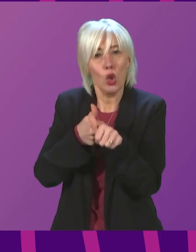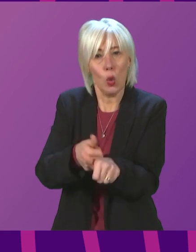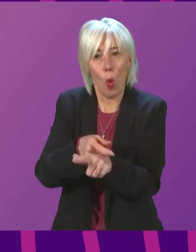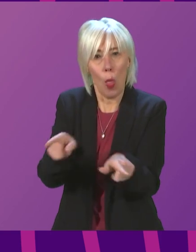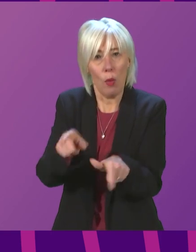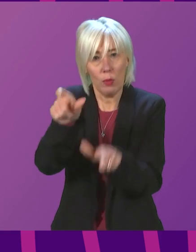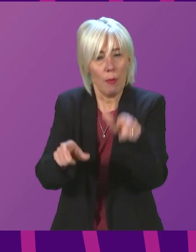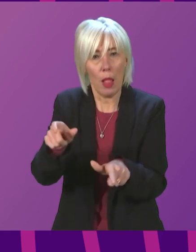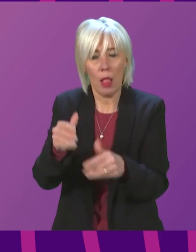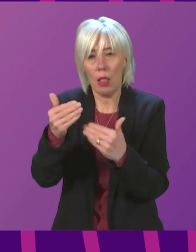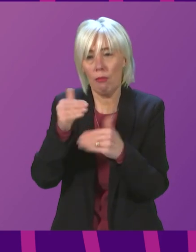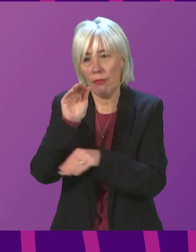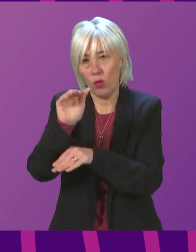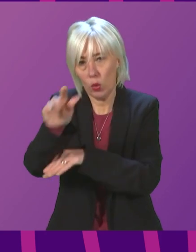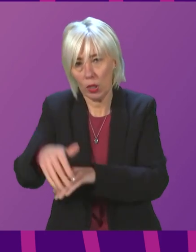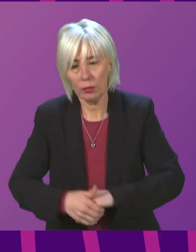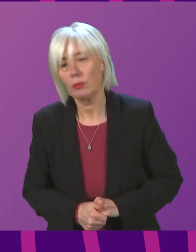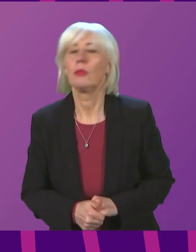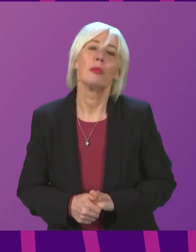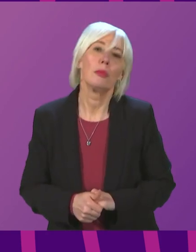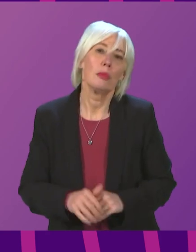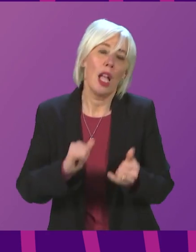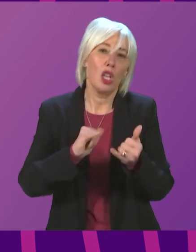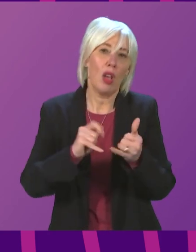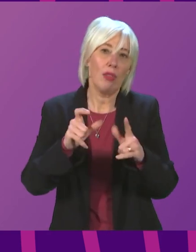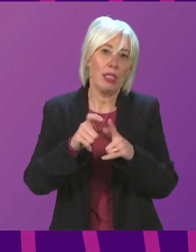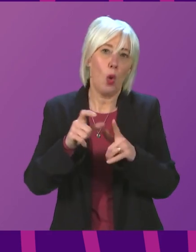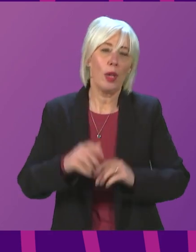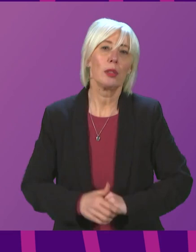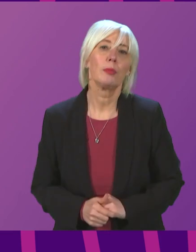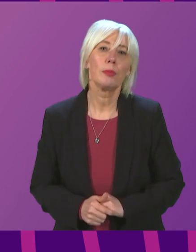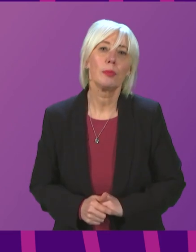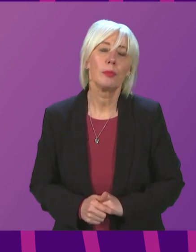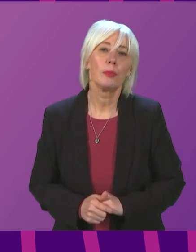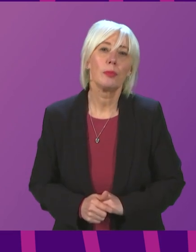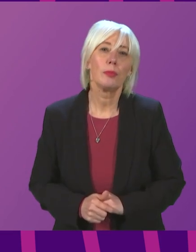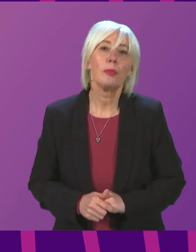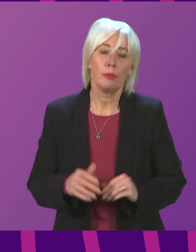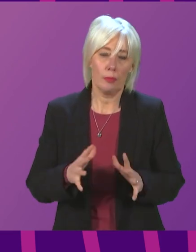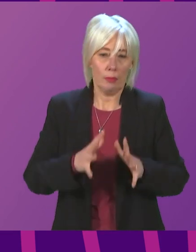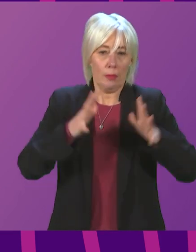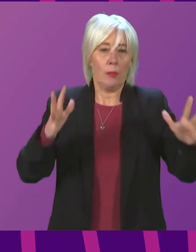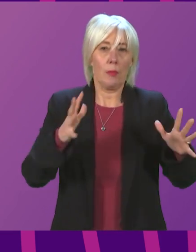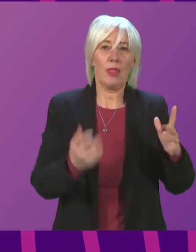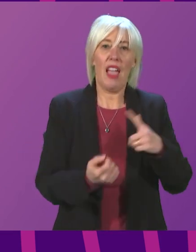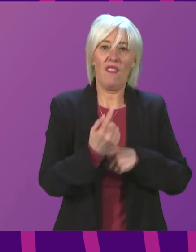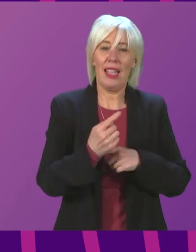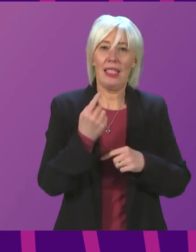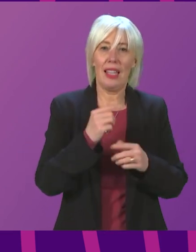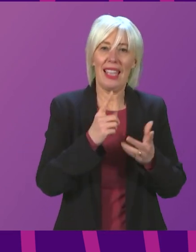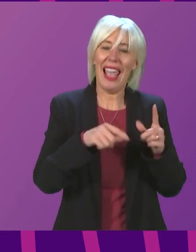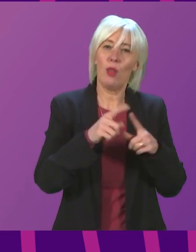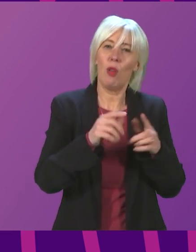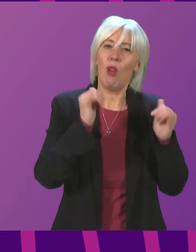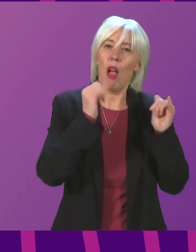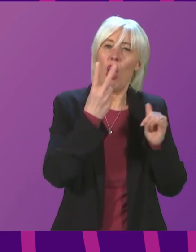ahead. Sharon Dowie, be followed by Evelyn Tweed. Thank you, Presiding Officer. From large-scale events like Edinburgh's Hugmanay to smaller